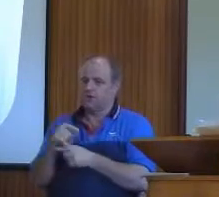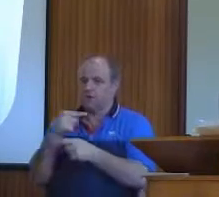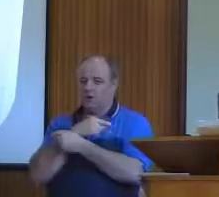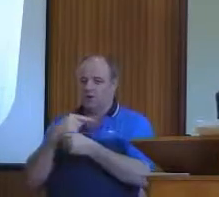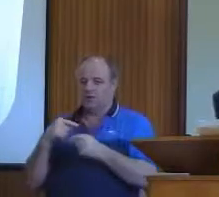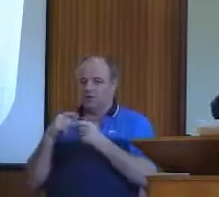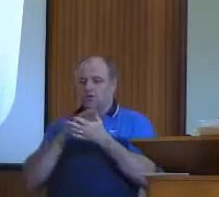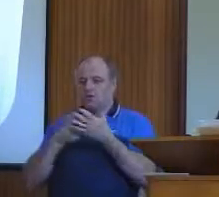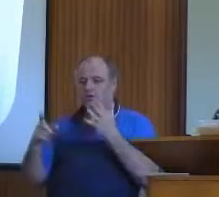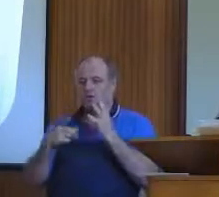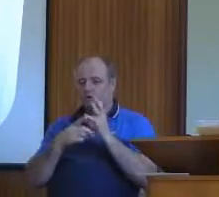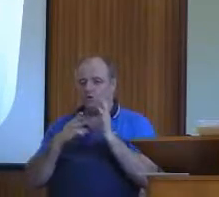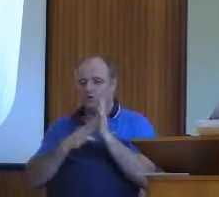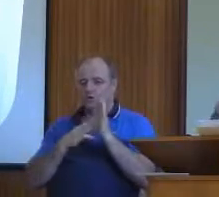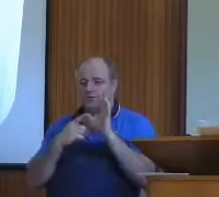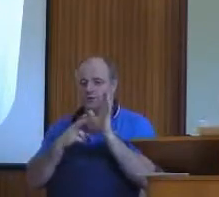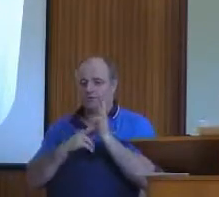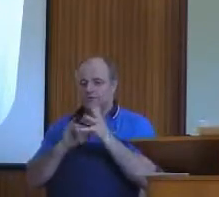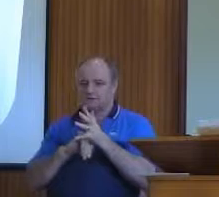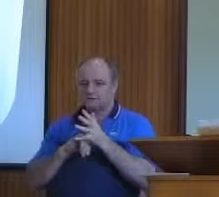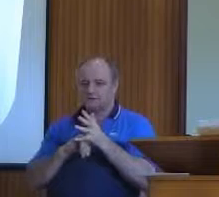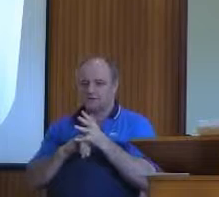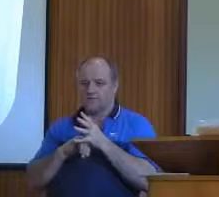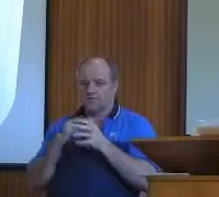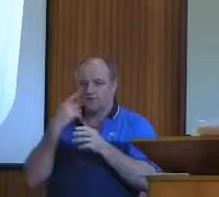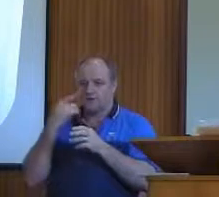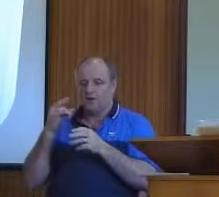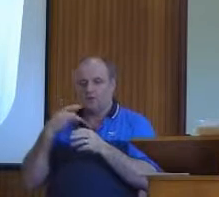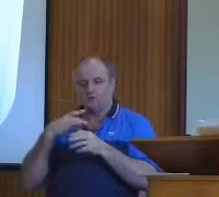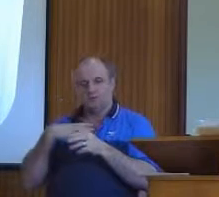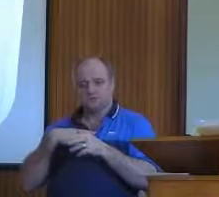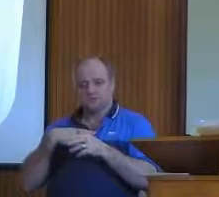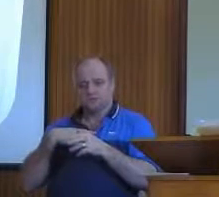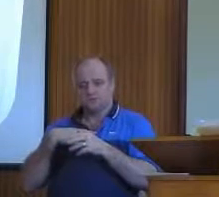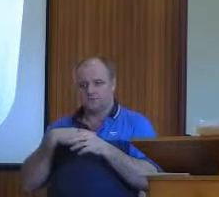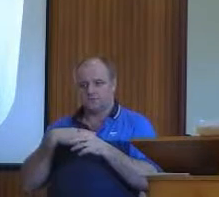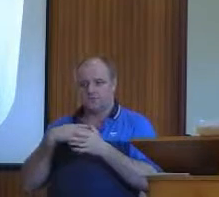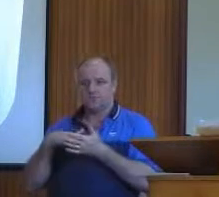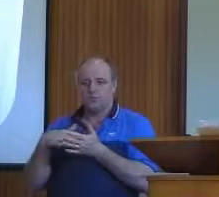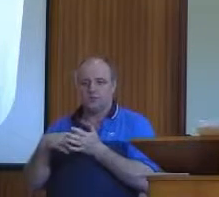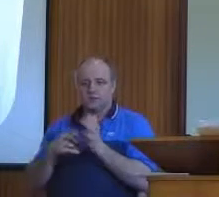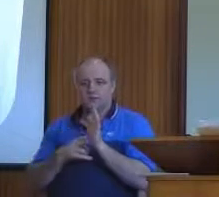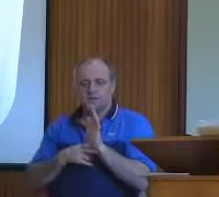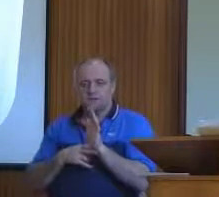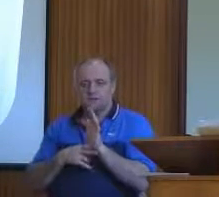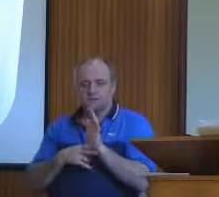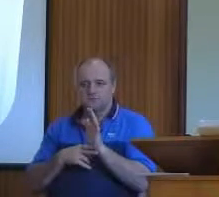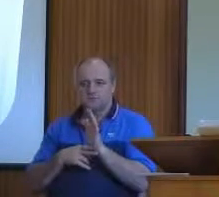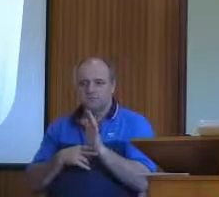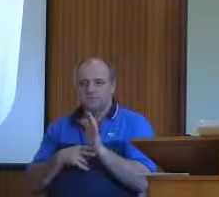a sort of a proneness, a willingness to do and say stupid and wrong things. And to use our